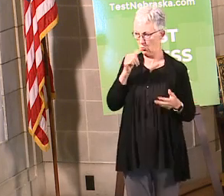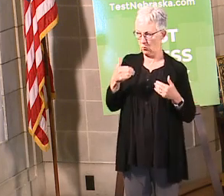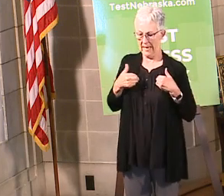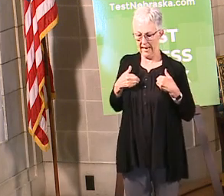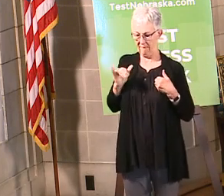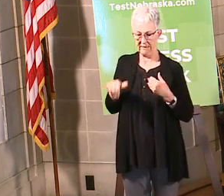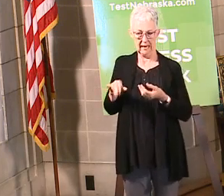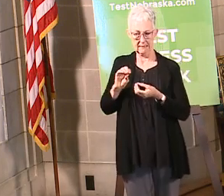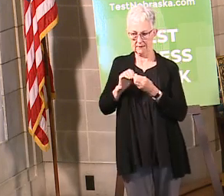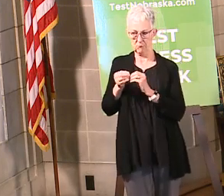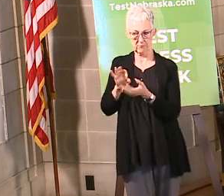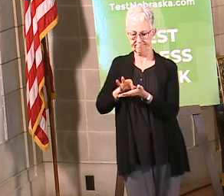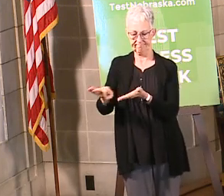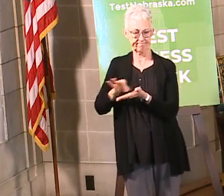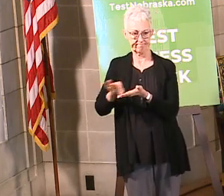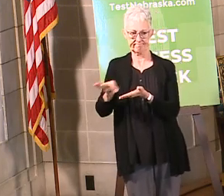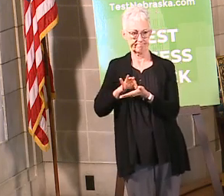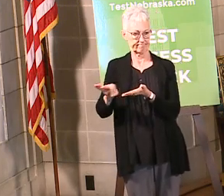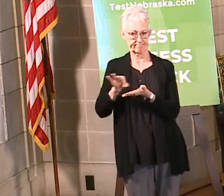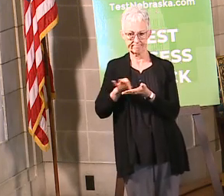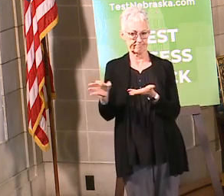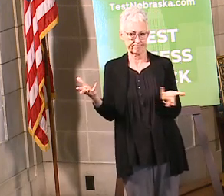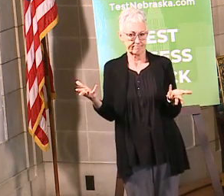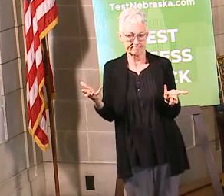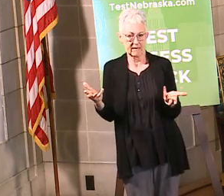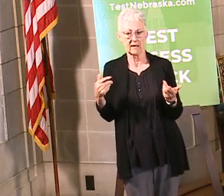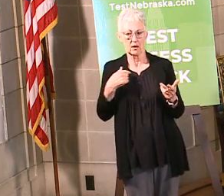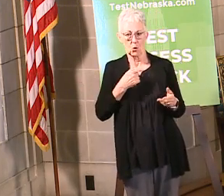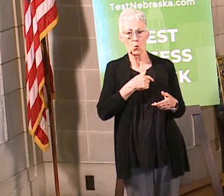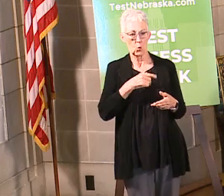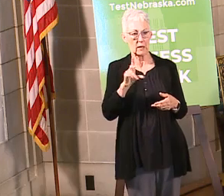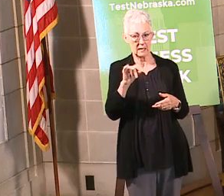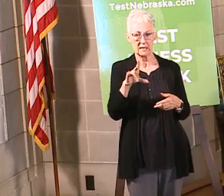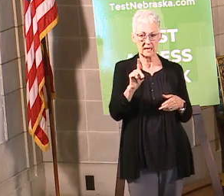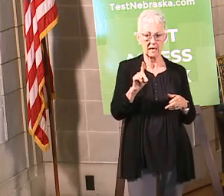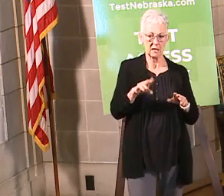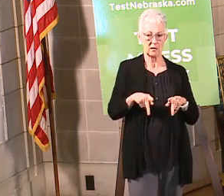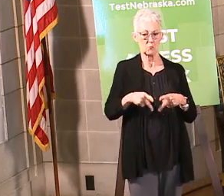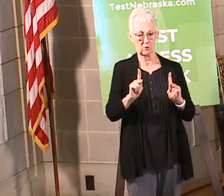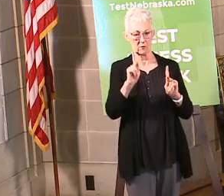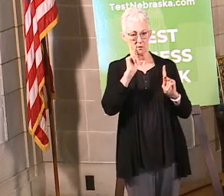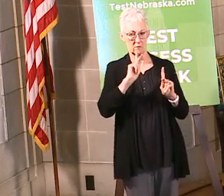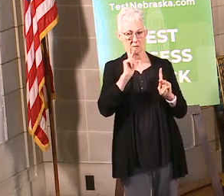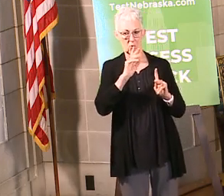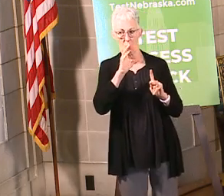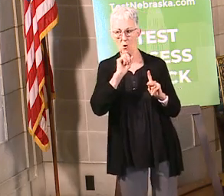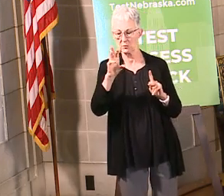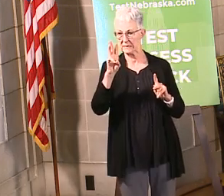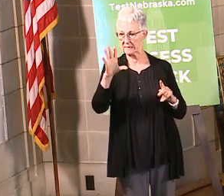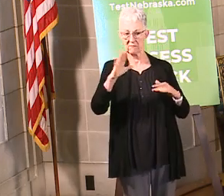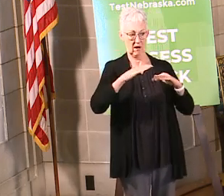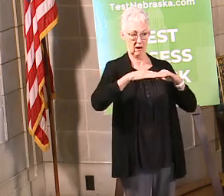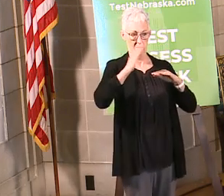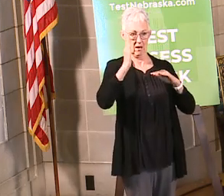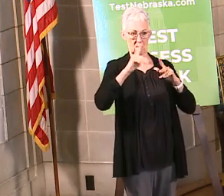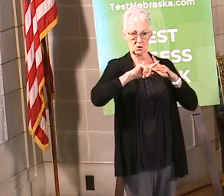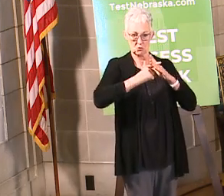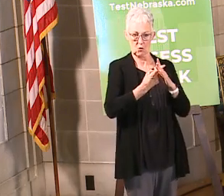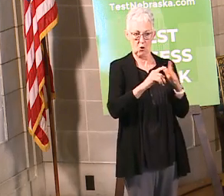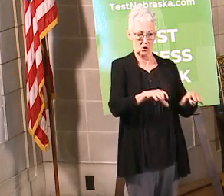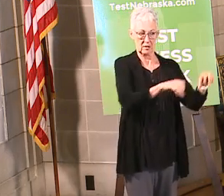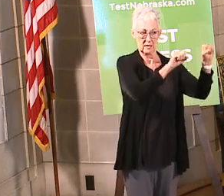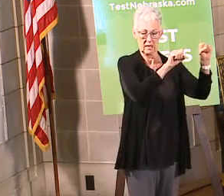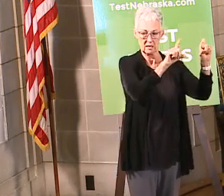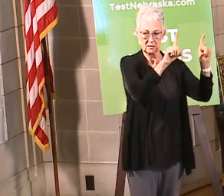get those tested. We had a lot of people trying when we loosened up the restriction to allow people 65 or older. We had a lot of interest in getting those tests done,